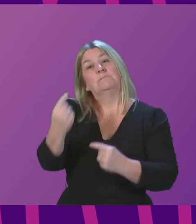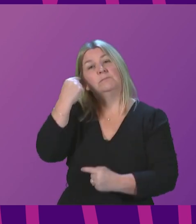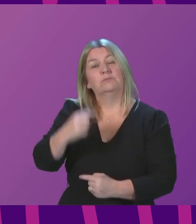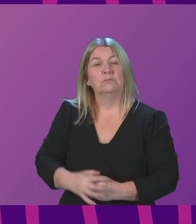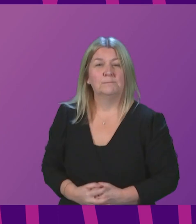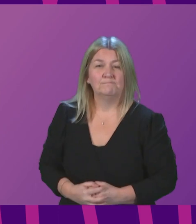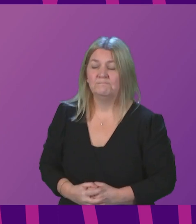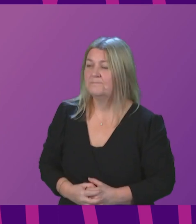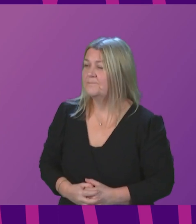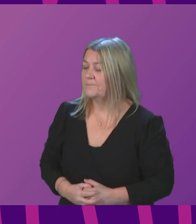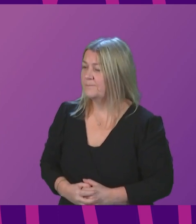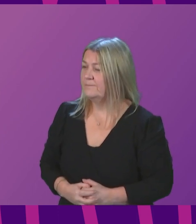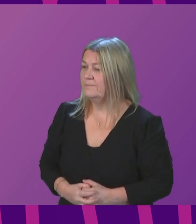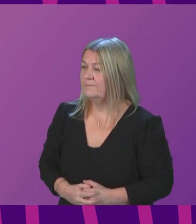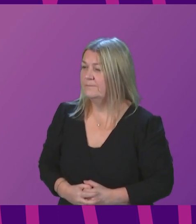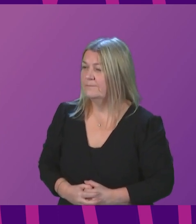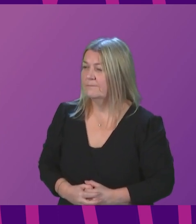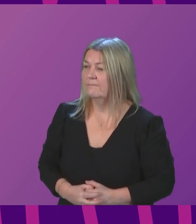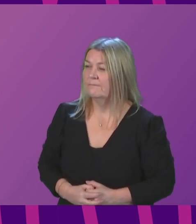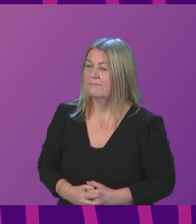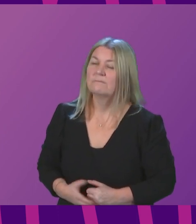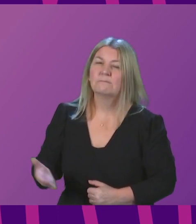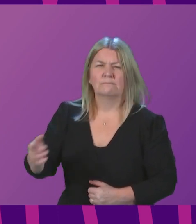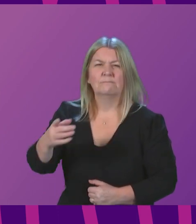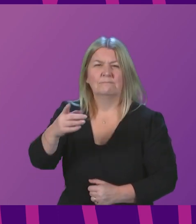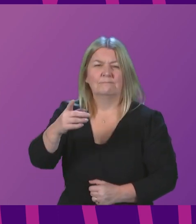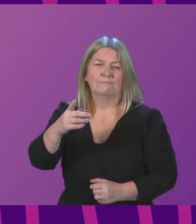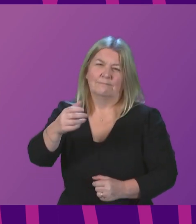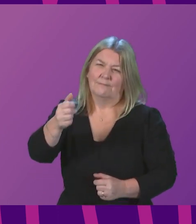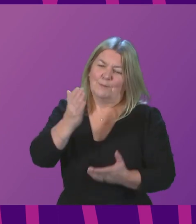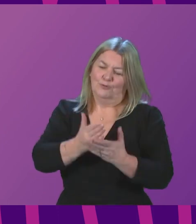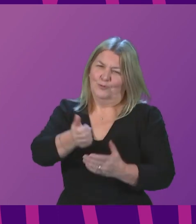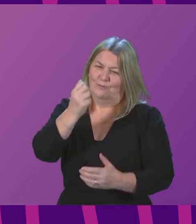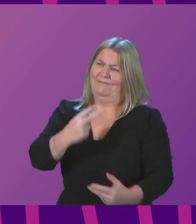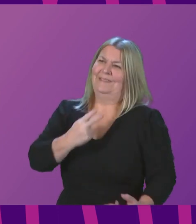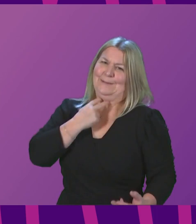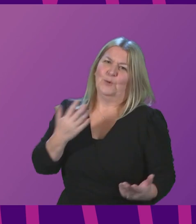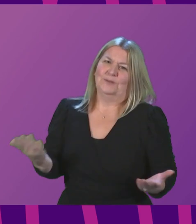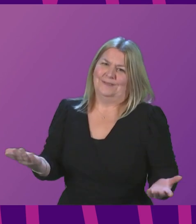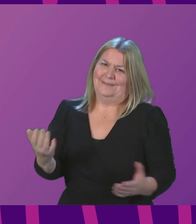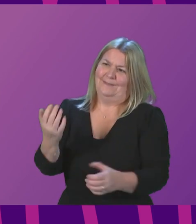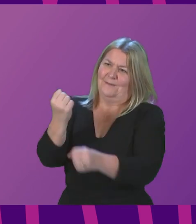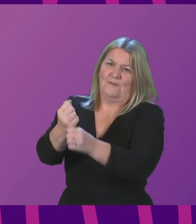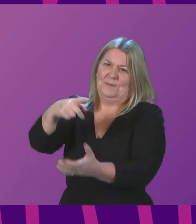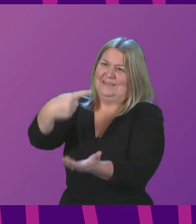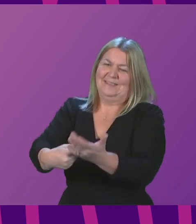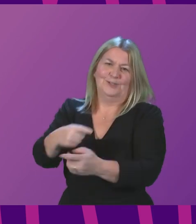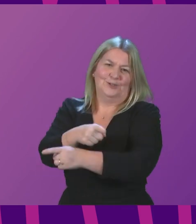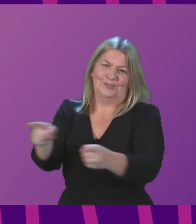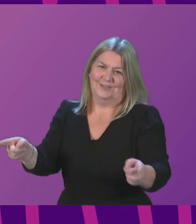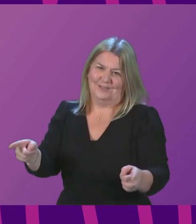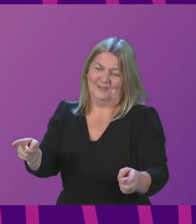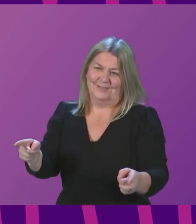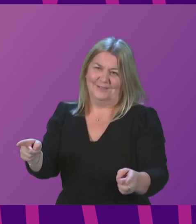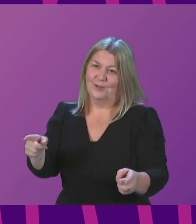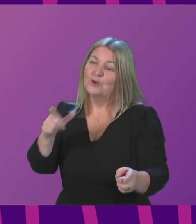The First Minister will know herself that despite what she says there is deep disappointment with the Government's decision not to use existing powers